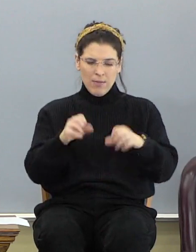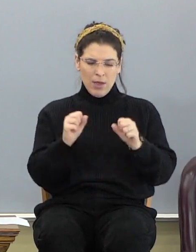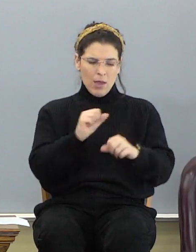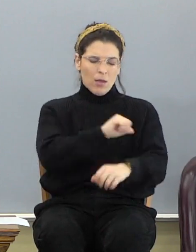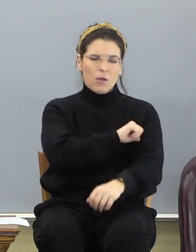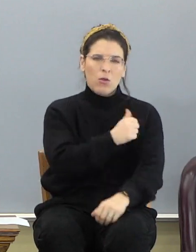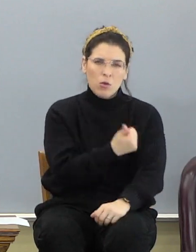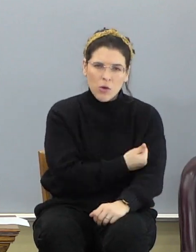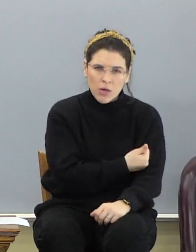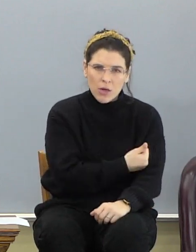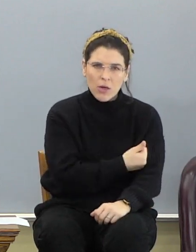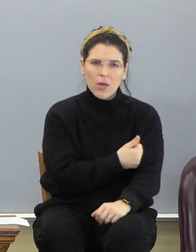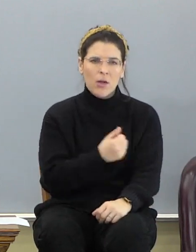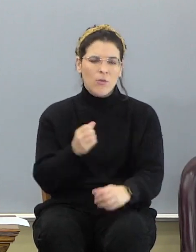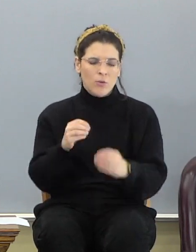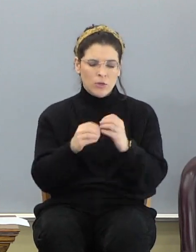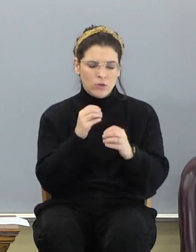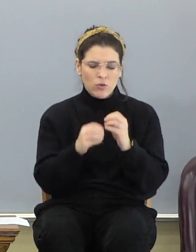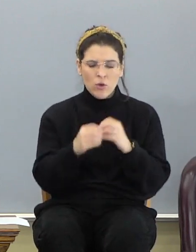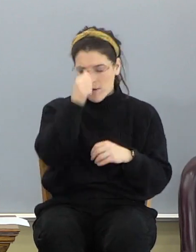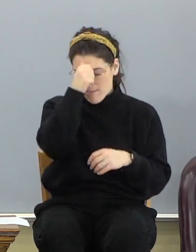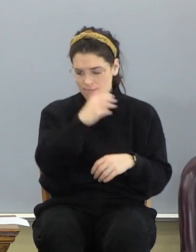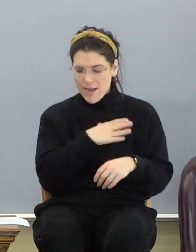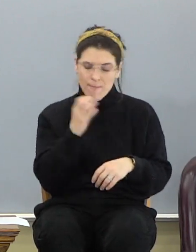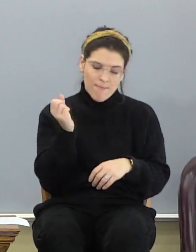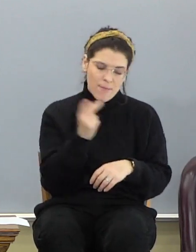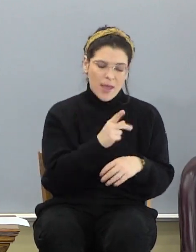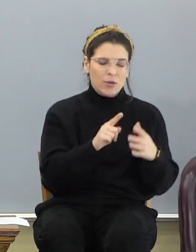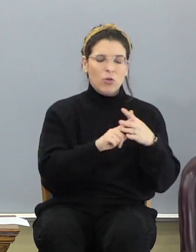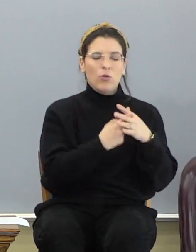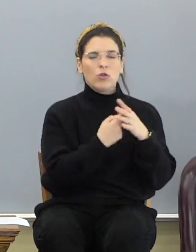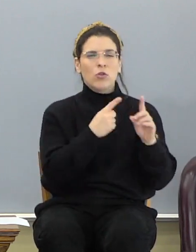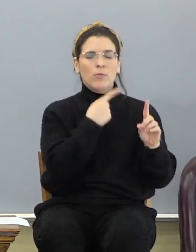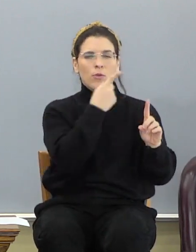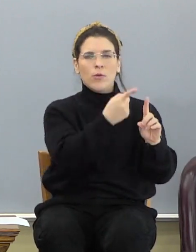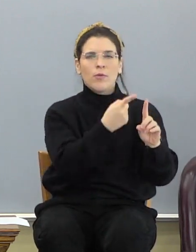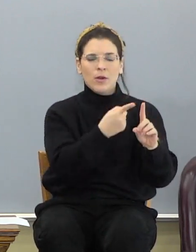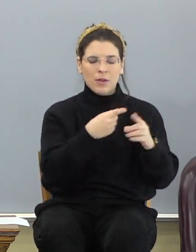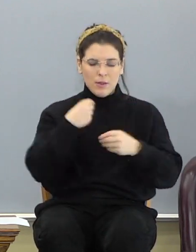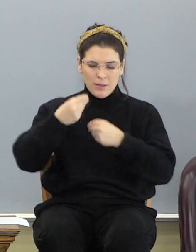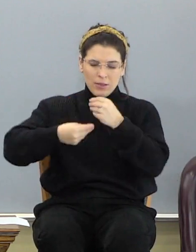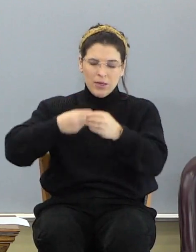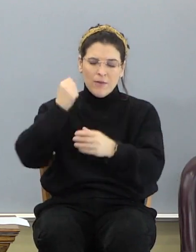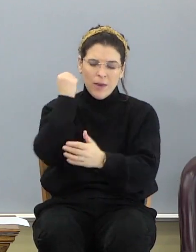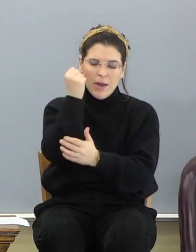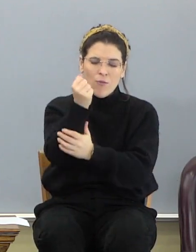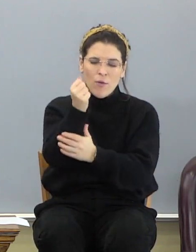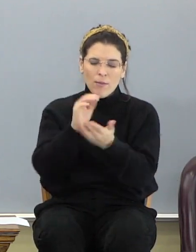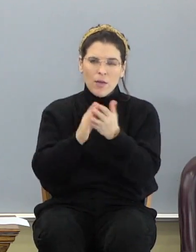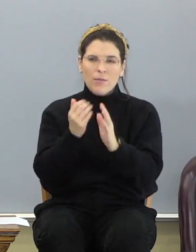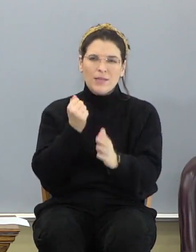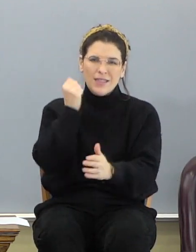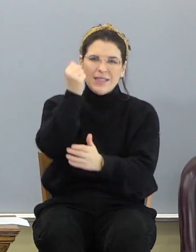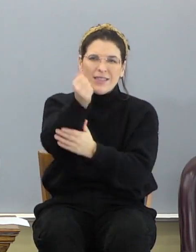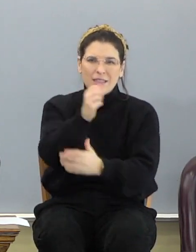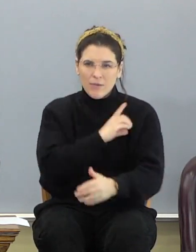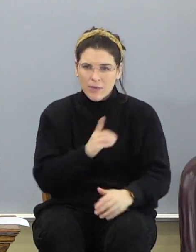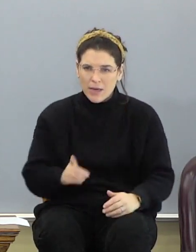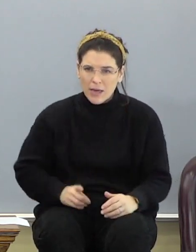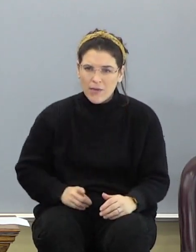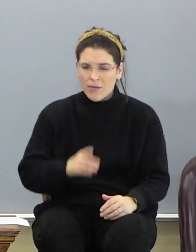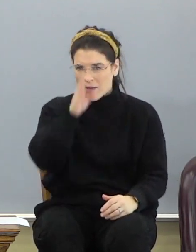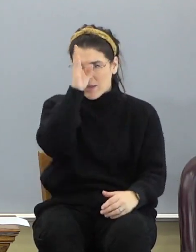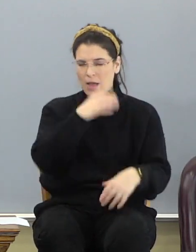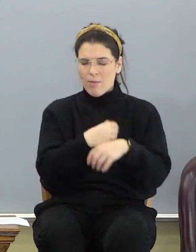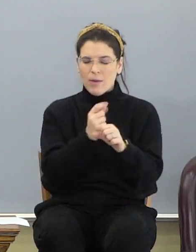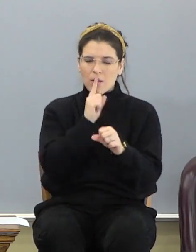restore man back to his original purpose. The seed of the woman becomes the seed of Abraham. The seed of Abraham becomes the seed of David. The covenant God made with Abraham and David